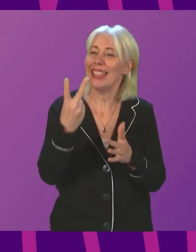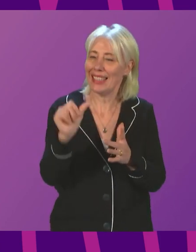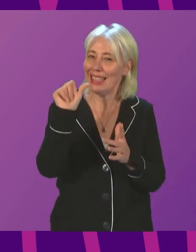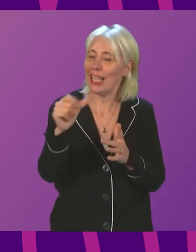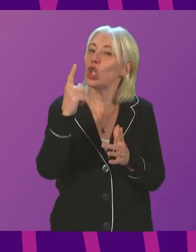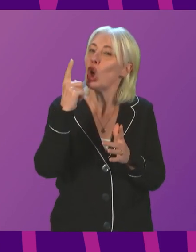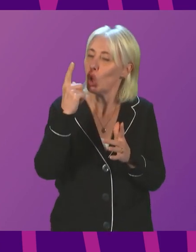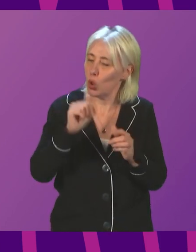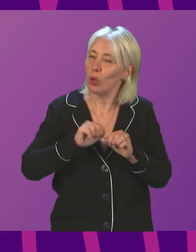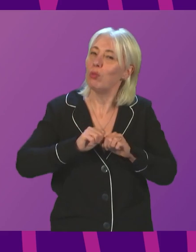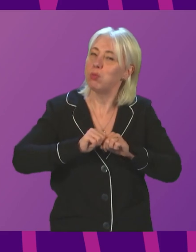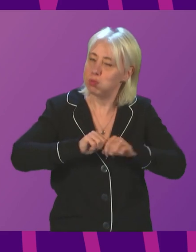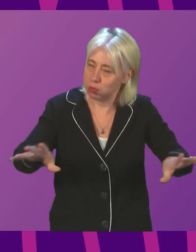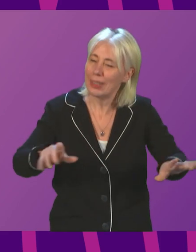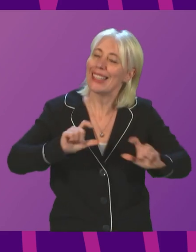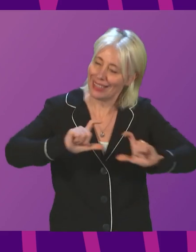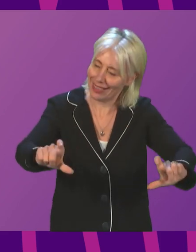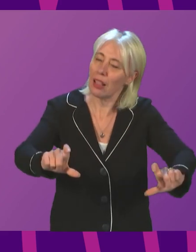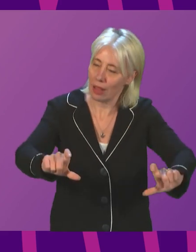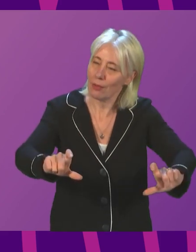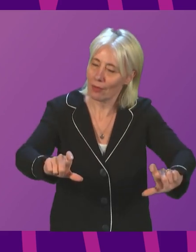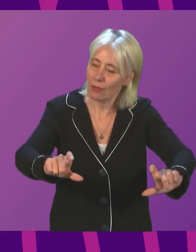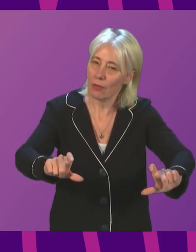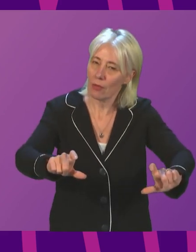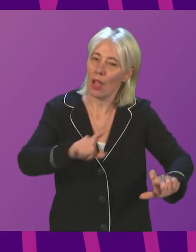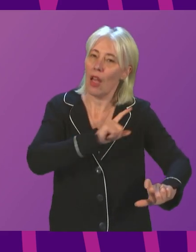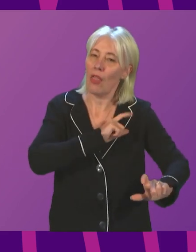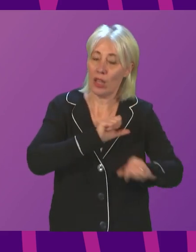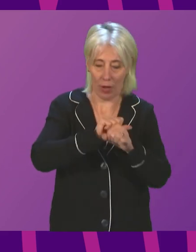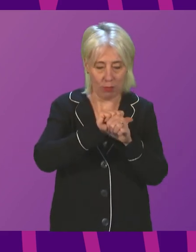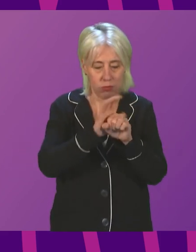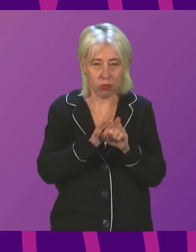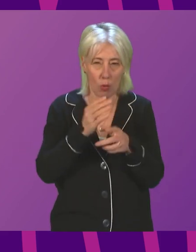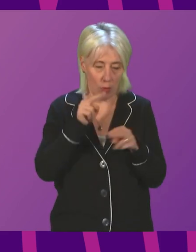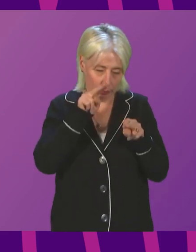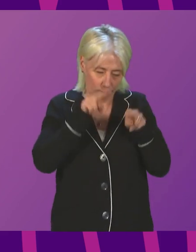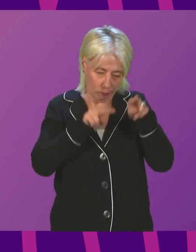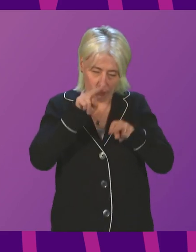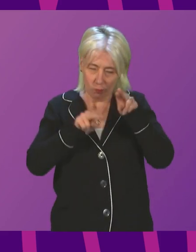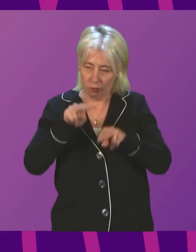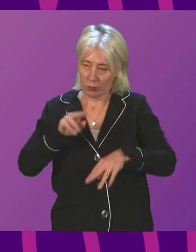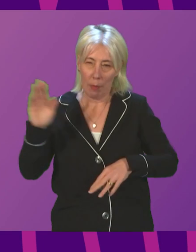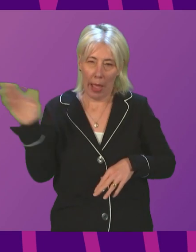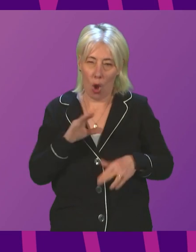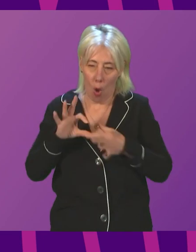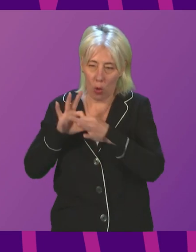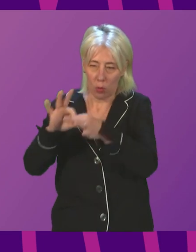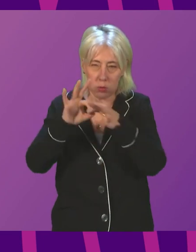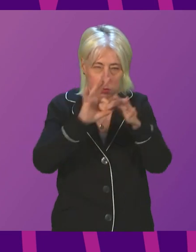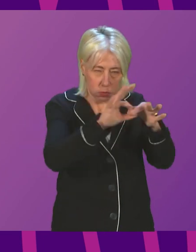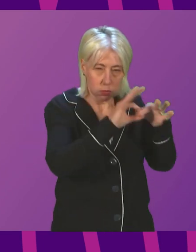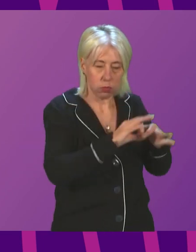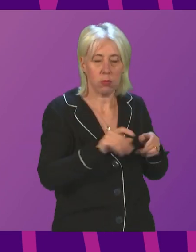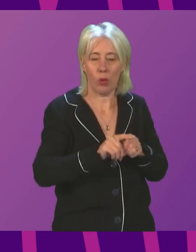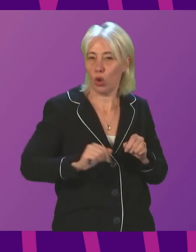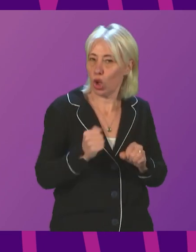the spread of the virus. That is why COVID-19 continues to be closely monitored by all relevant agencies and why